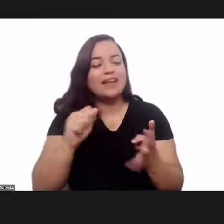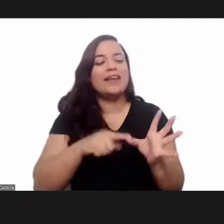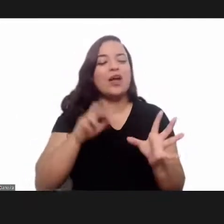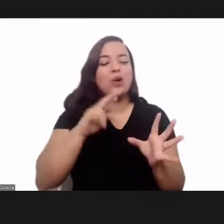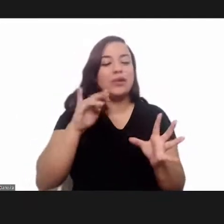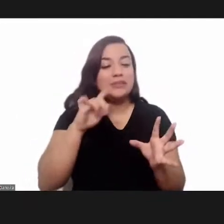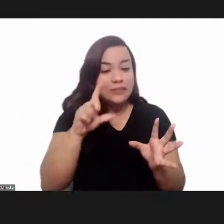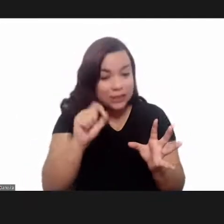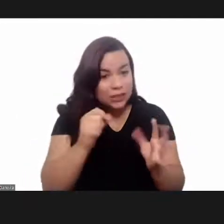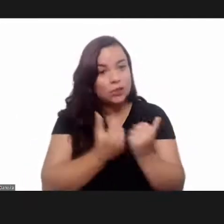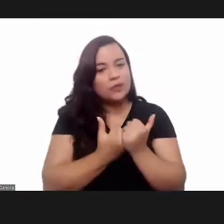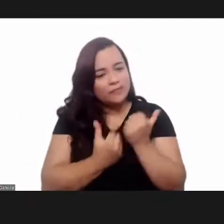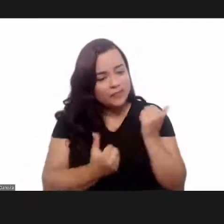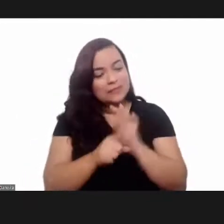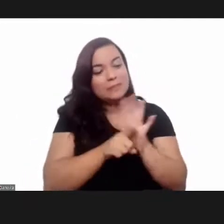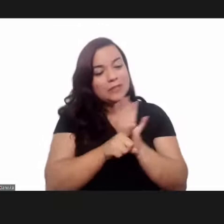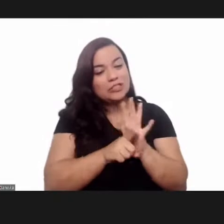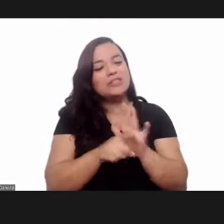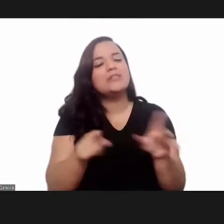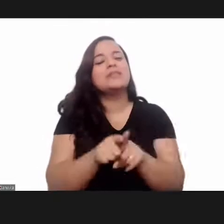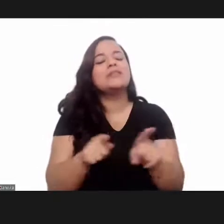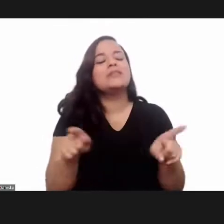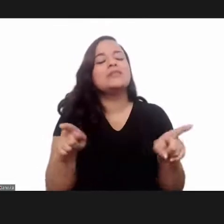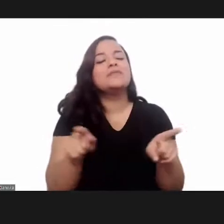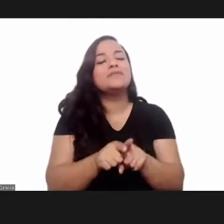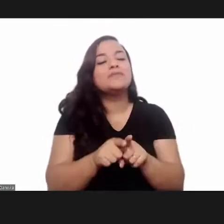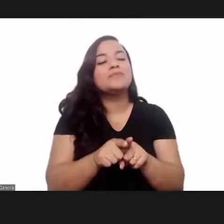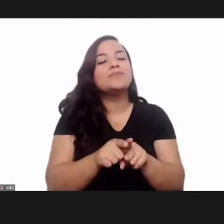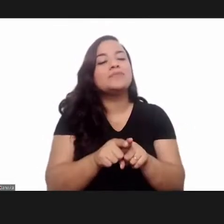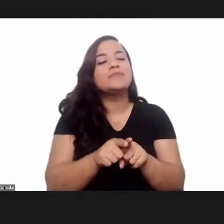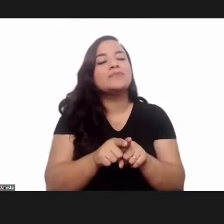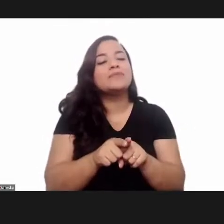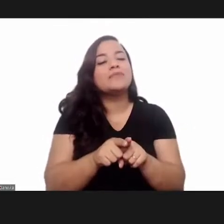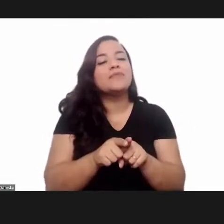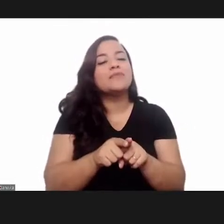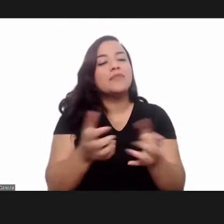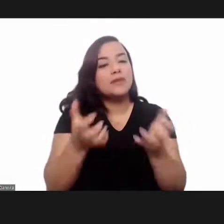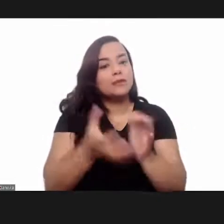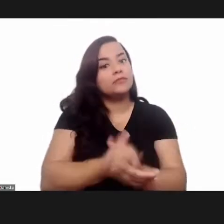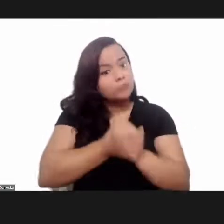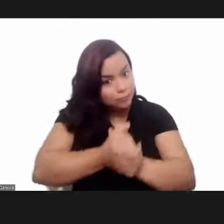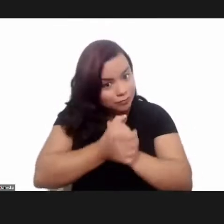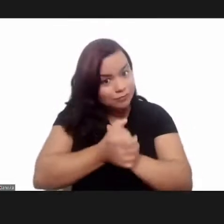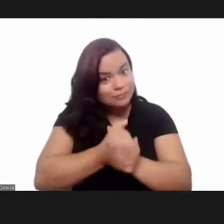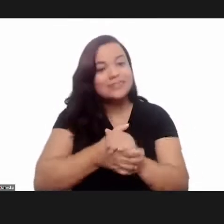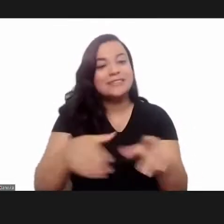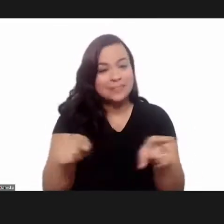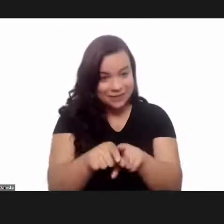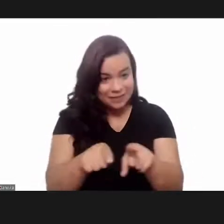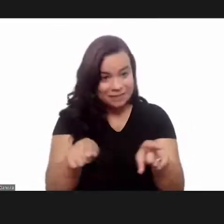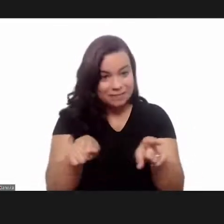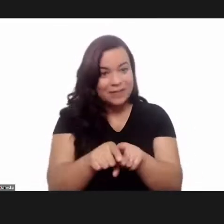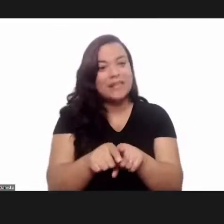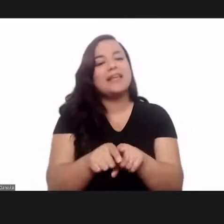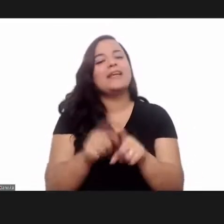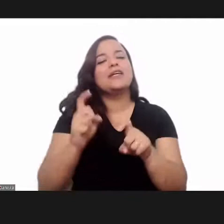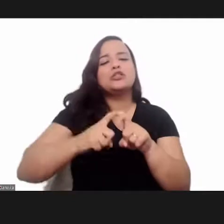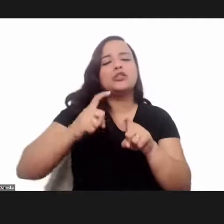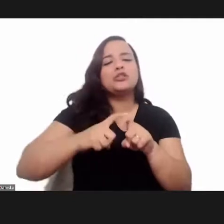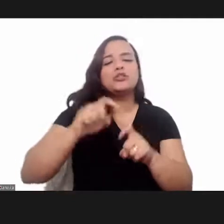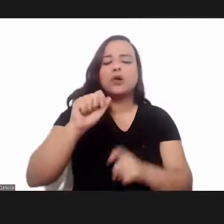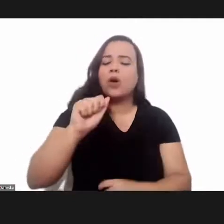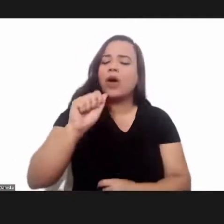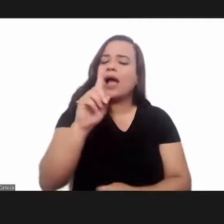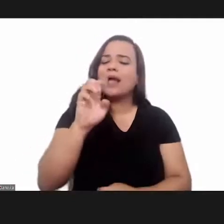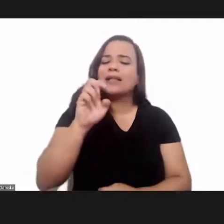rodrigo correa vice president of research and i do not want to fail to greet here also dr